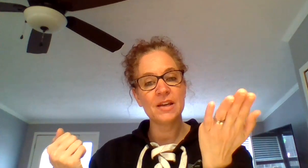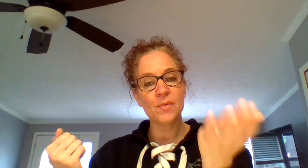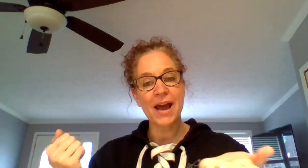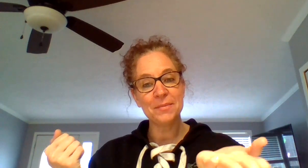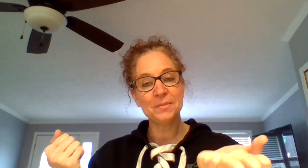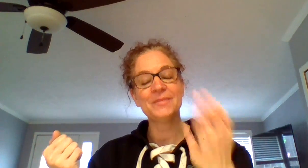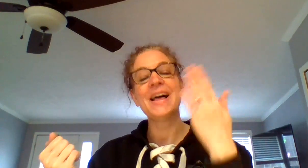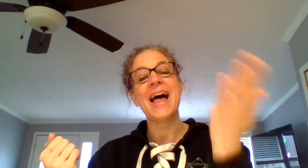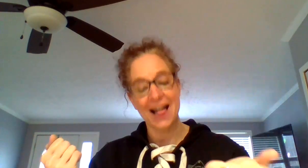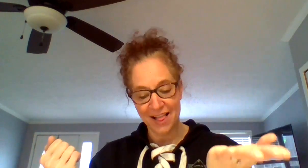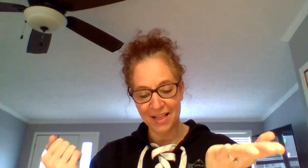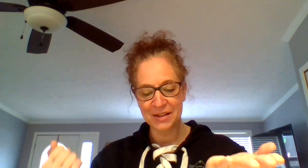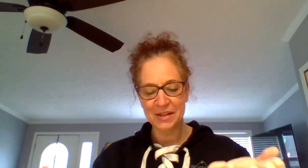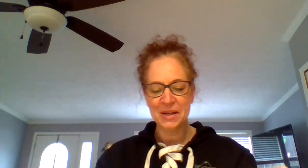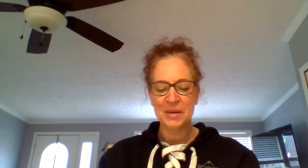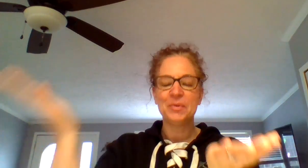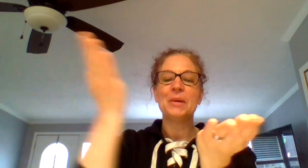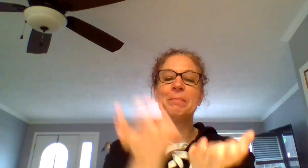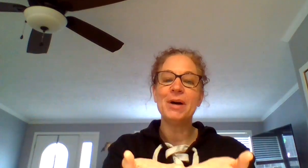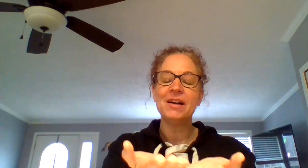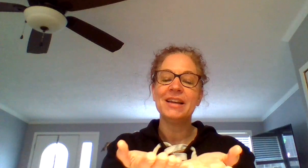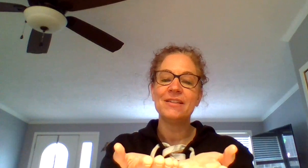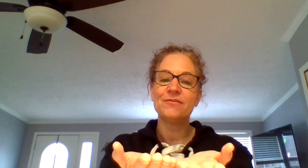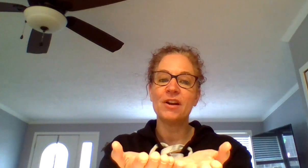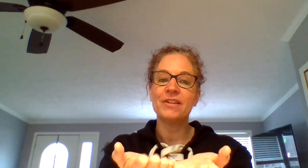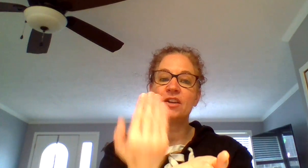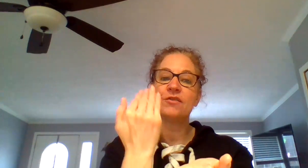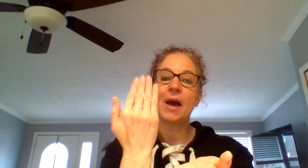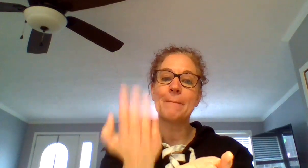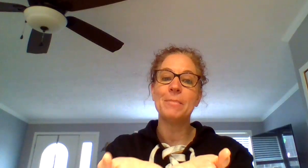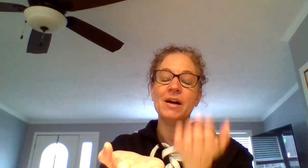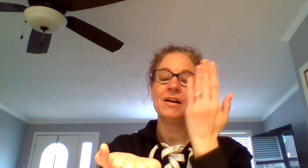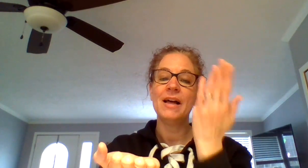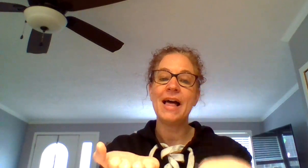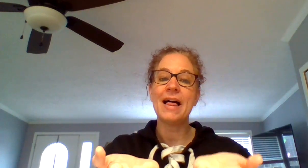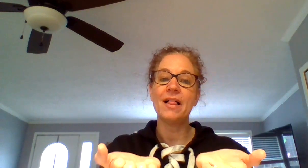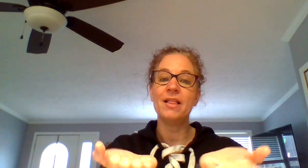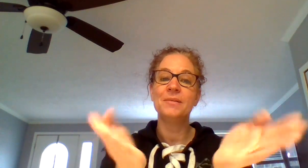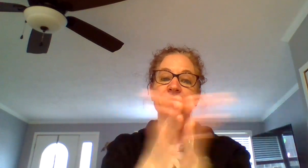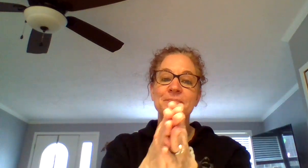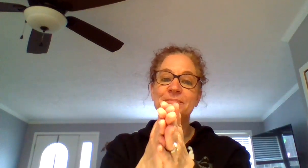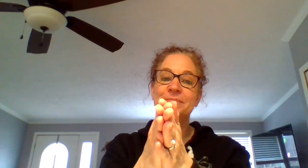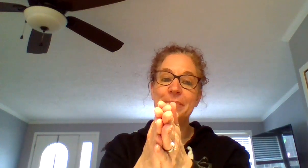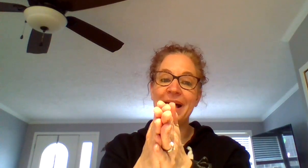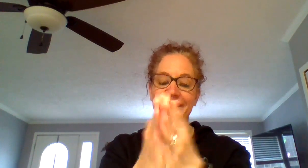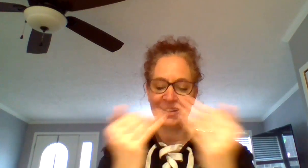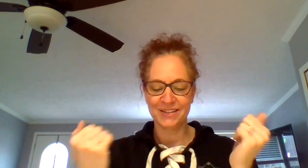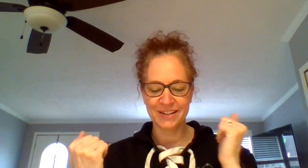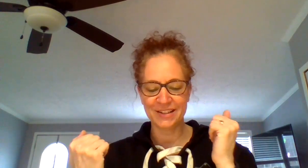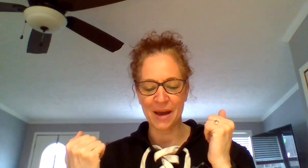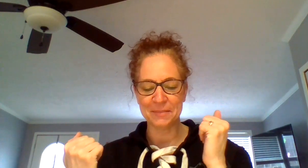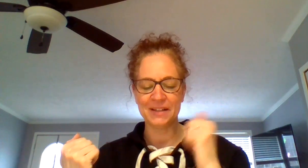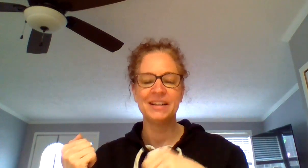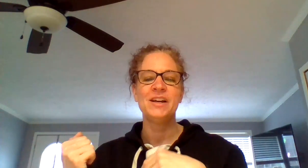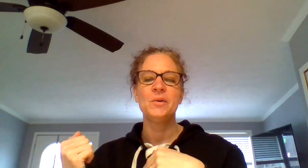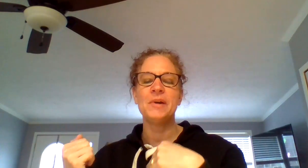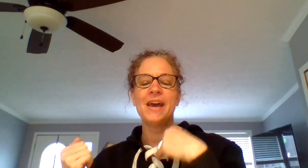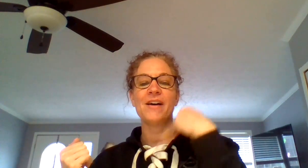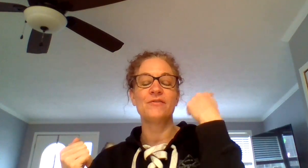rhyme? L. Put a B in front of it. You've got B, L, bell. Good job. We have,